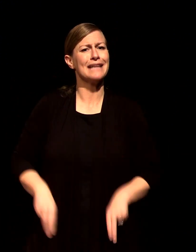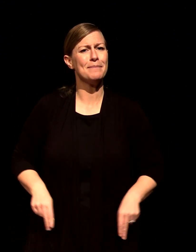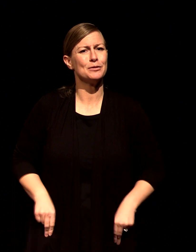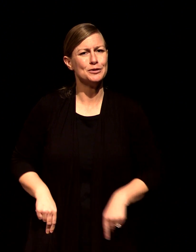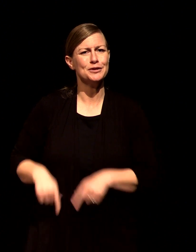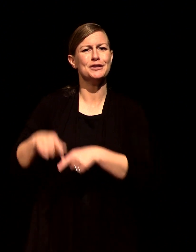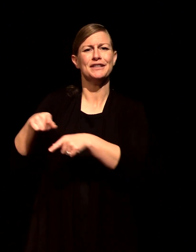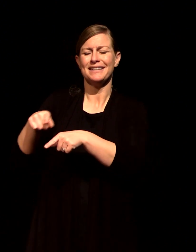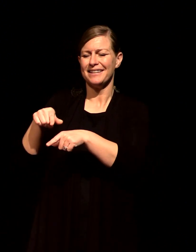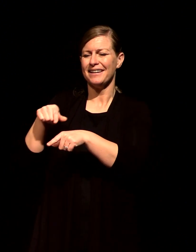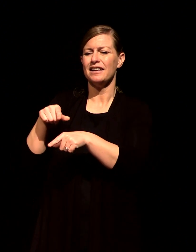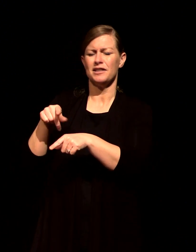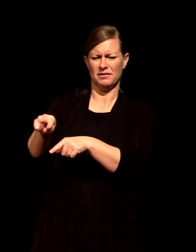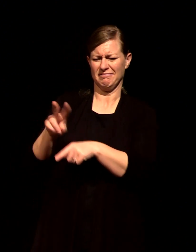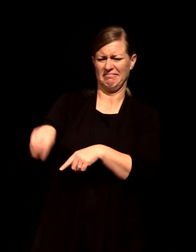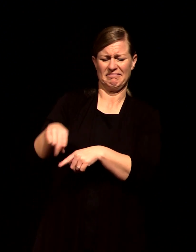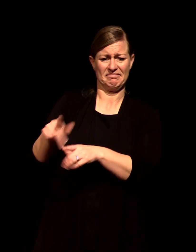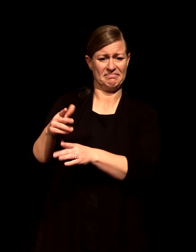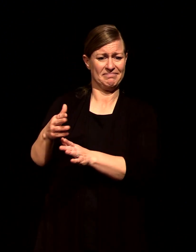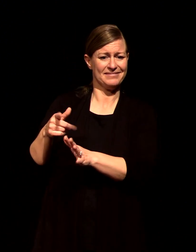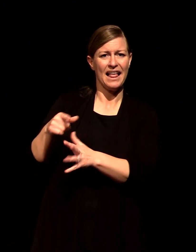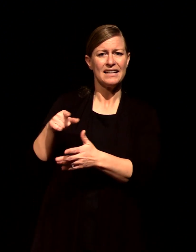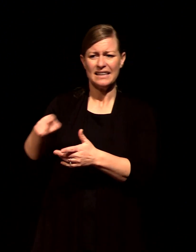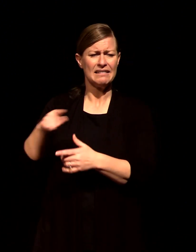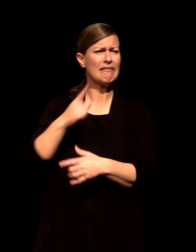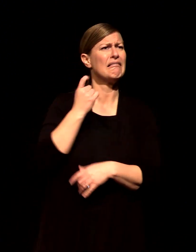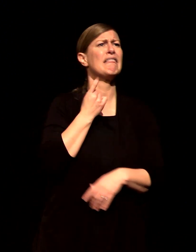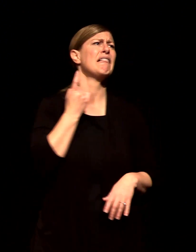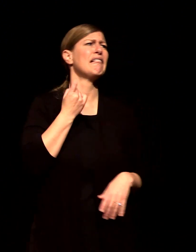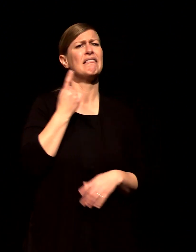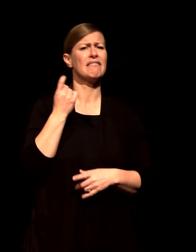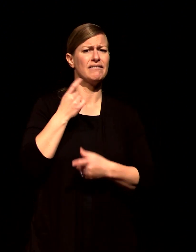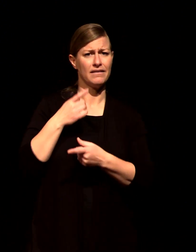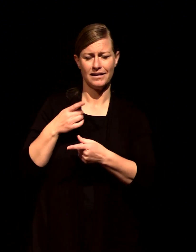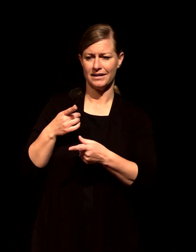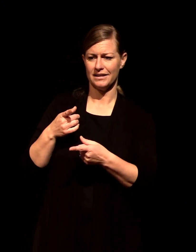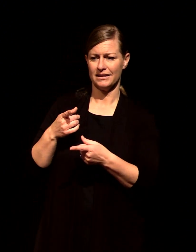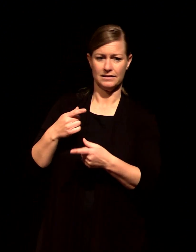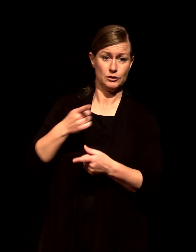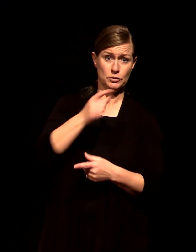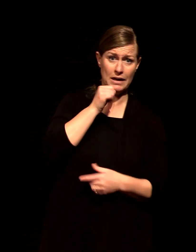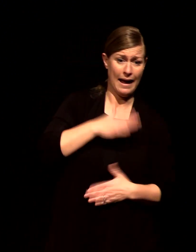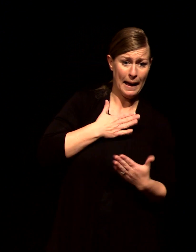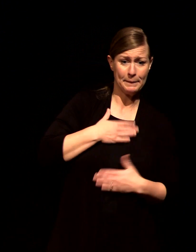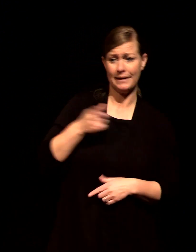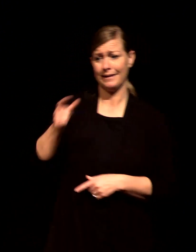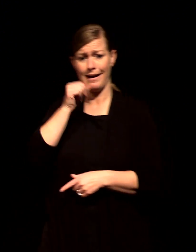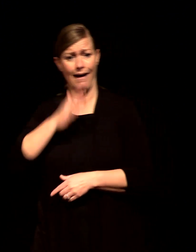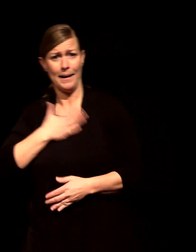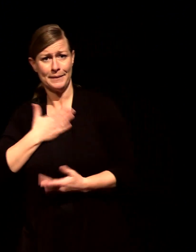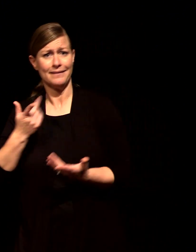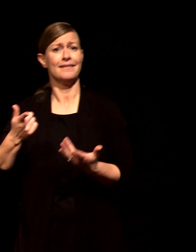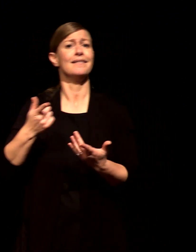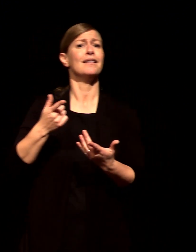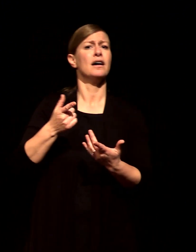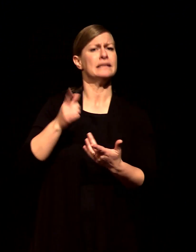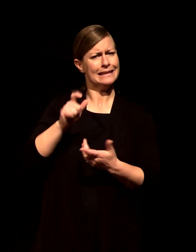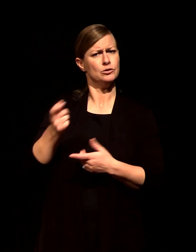happy and you know that you can't let this continue and so you have to do something about it now here's where it breaks down because in our humanness we're not exactly thrilled